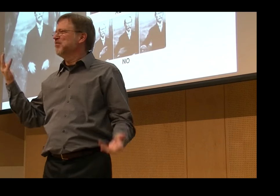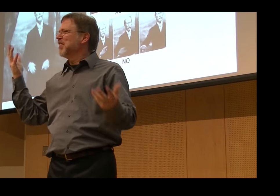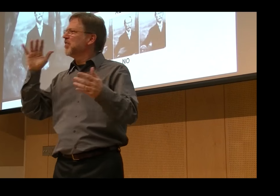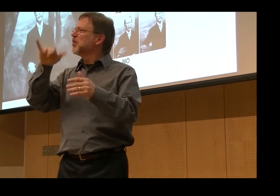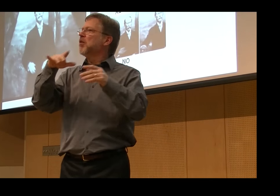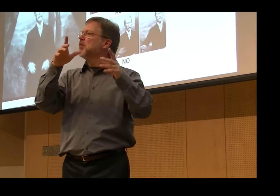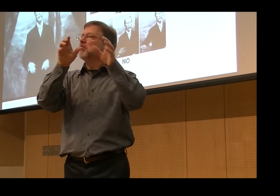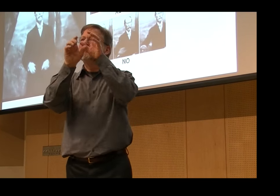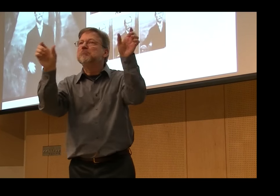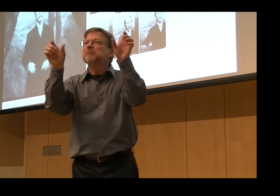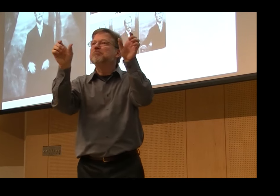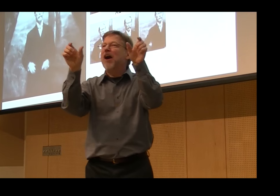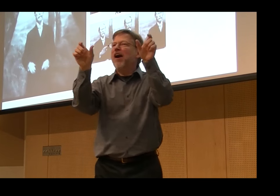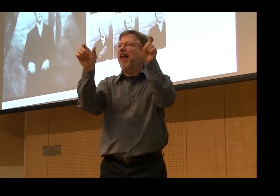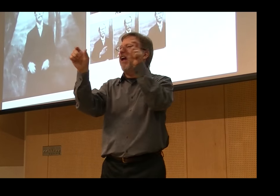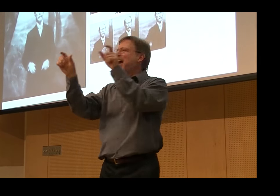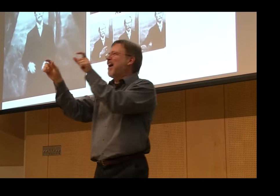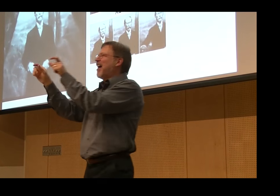Today, we don't say always no.